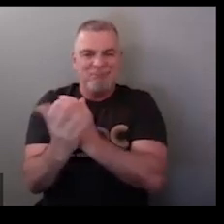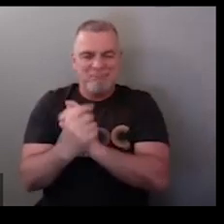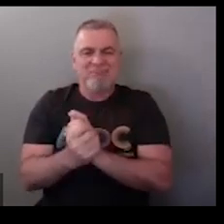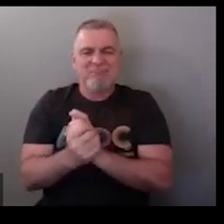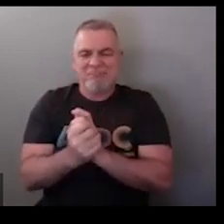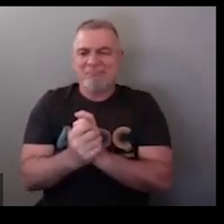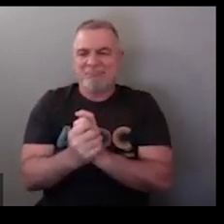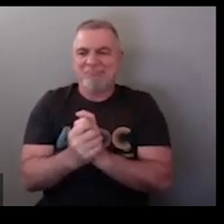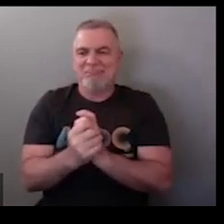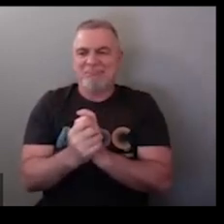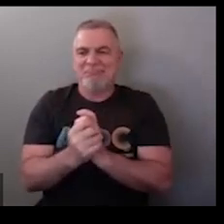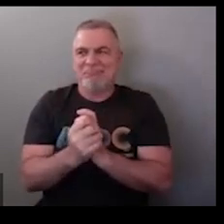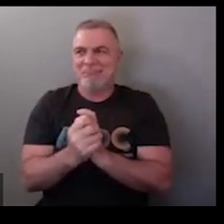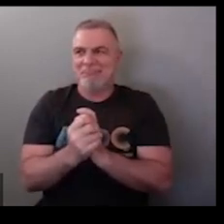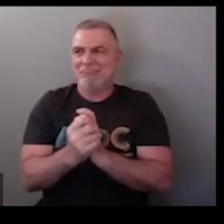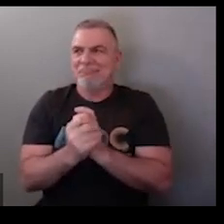week